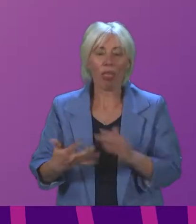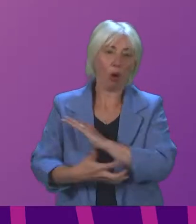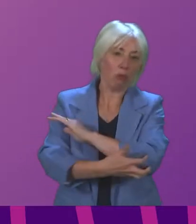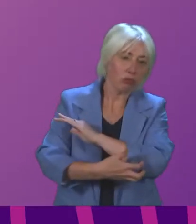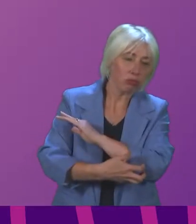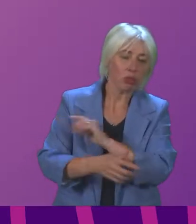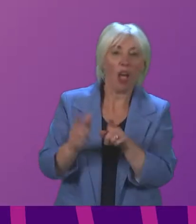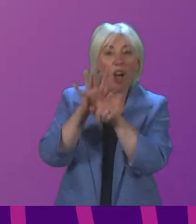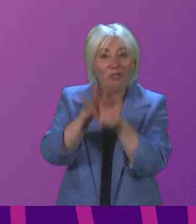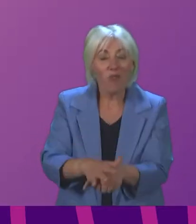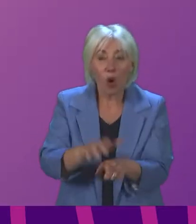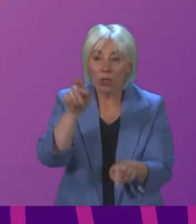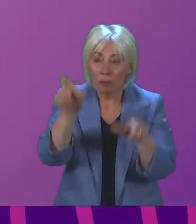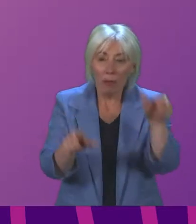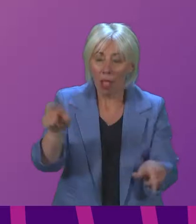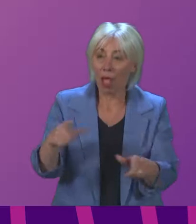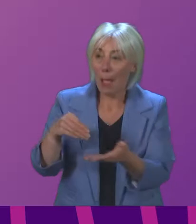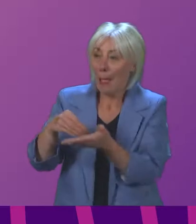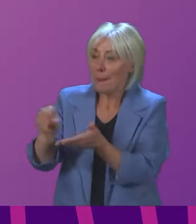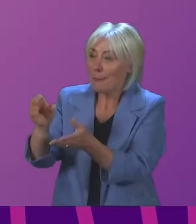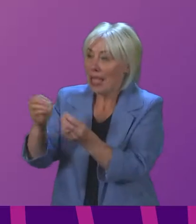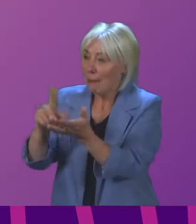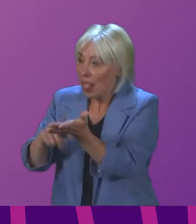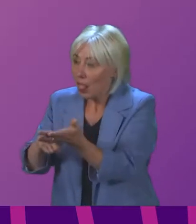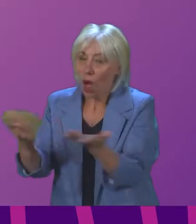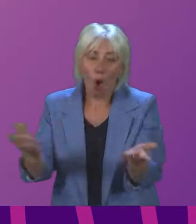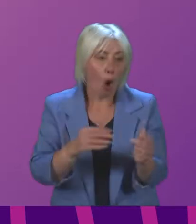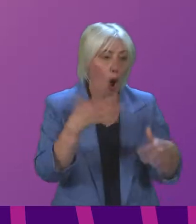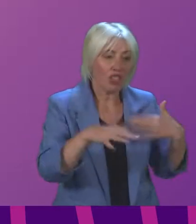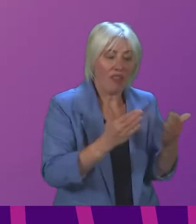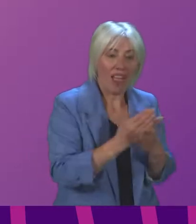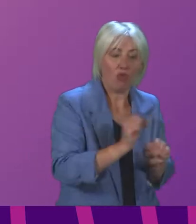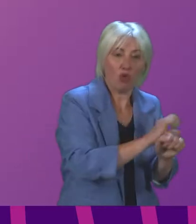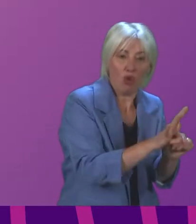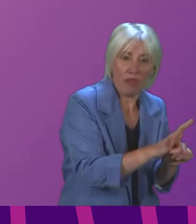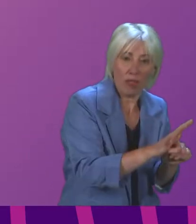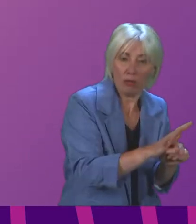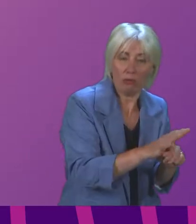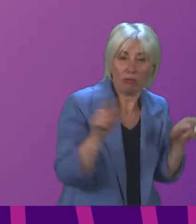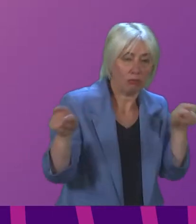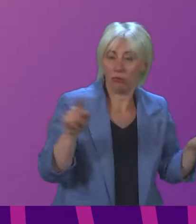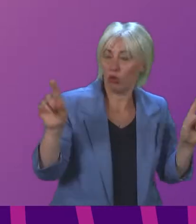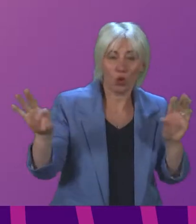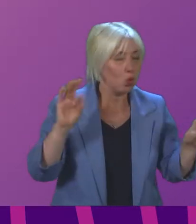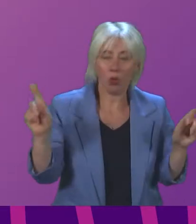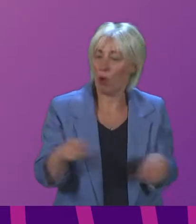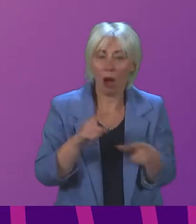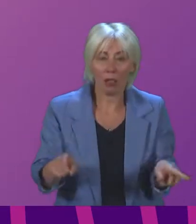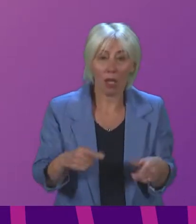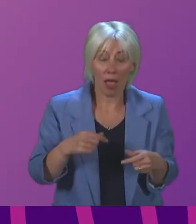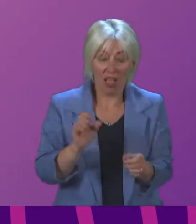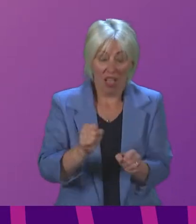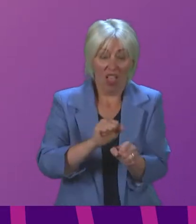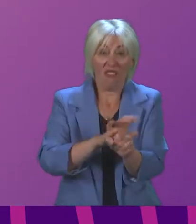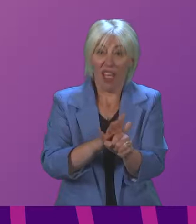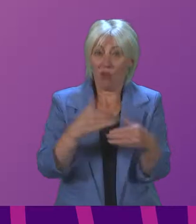cannot force people to choose between paying their bills or surviving the virus. There is much we do not know about the virus, but we have known